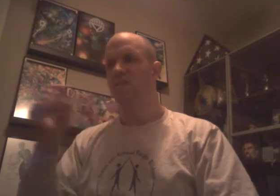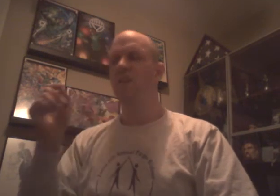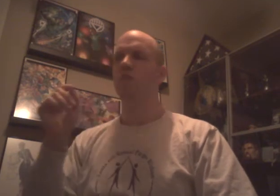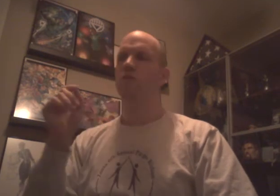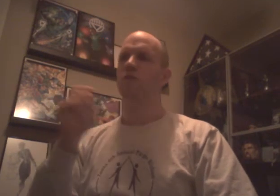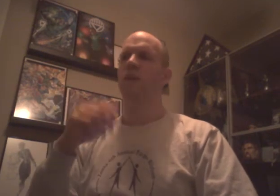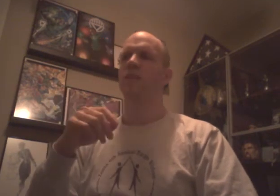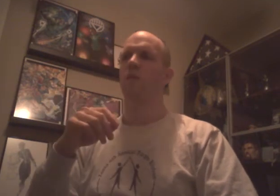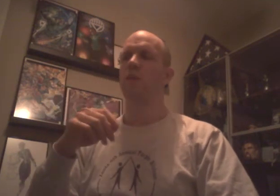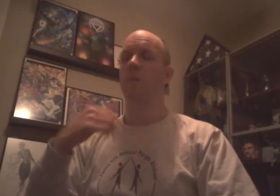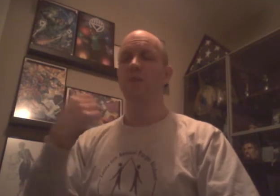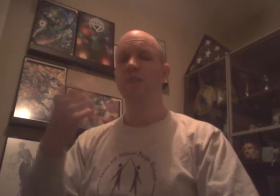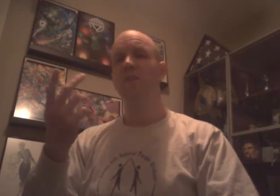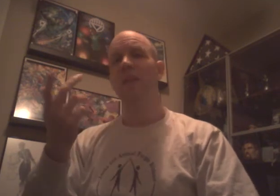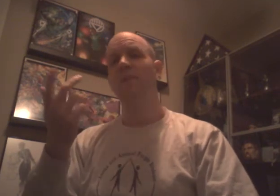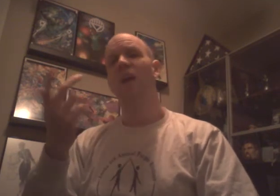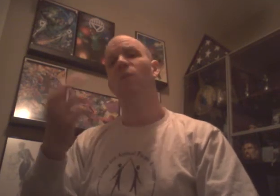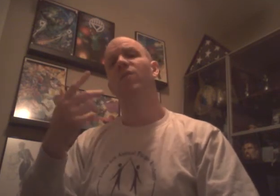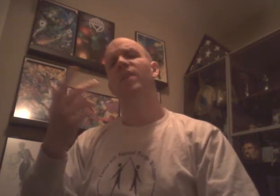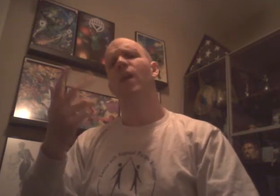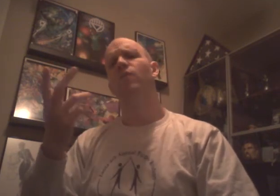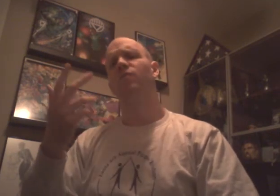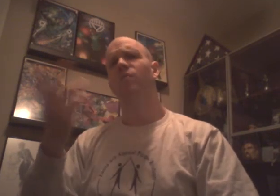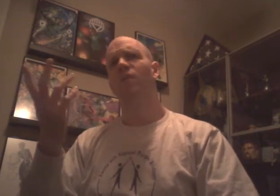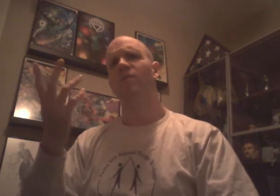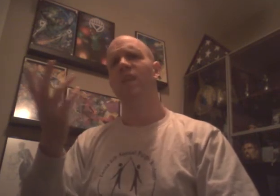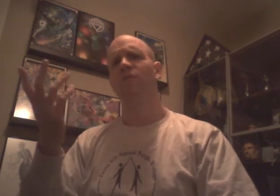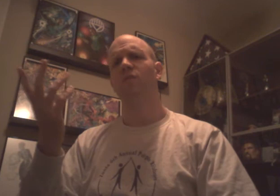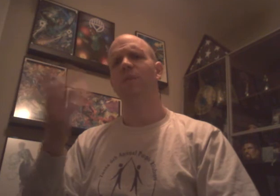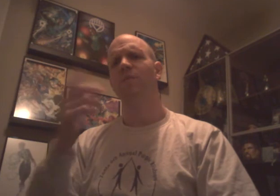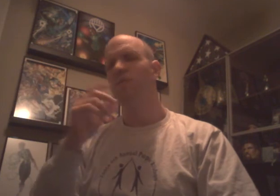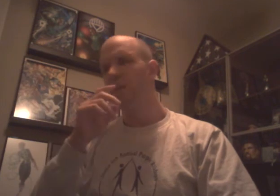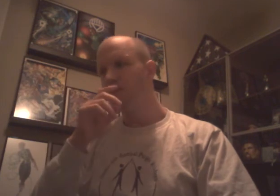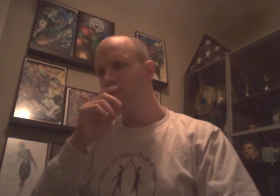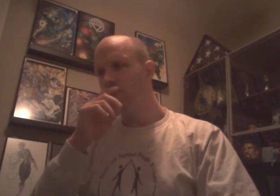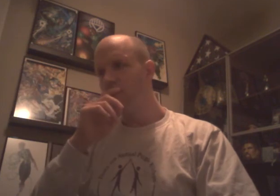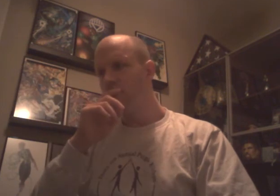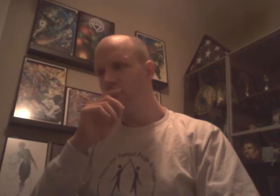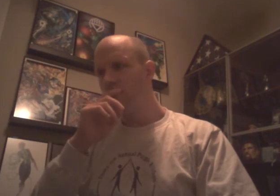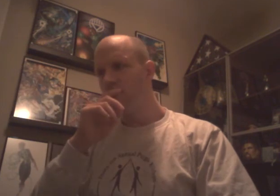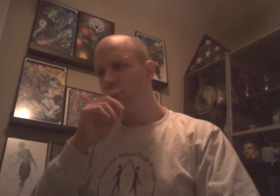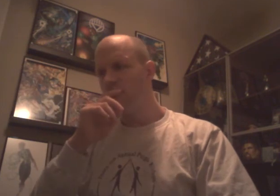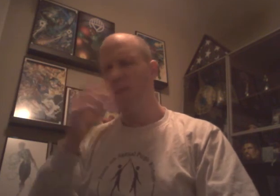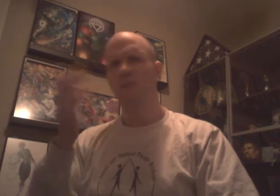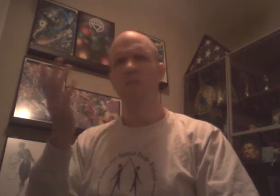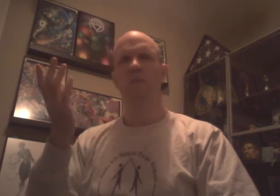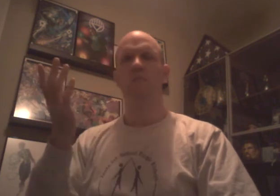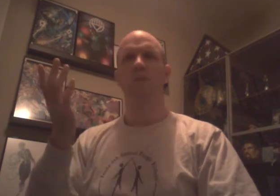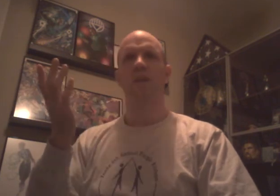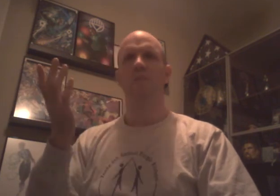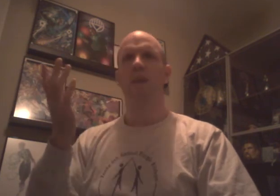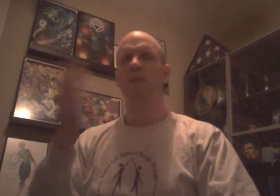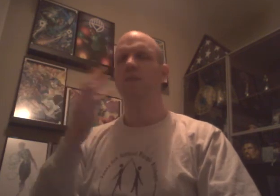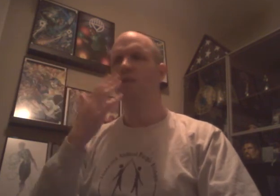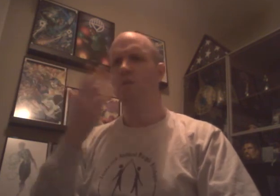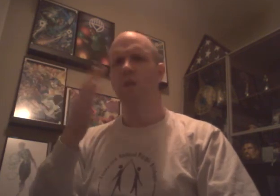Ziggler took on Del Rio, but Ziggler came down with the guy who's from the Need for Speed movie. He may have also been in Breaking Bad, too, as well.